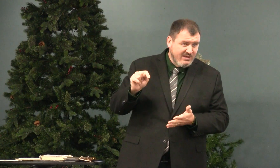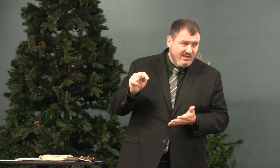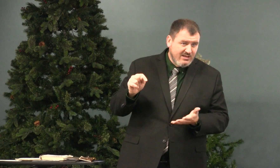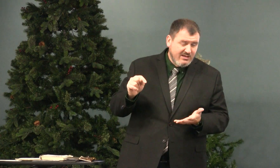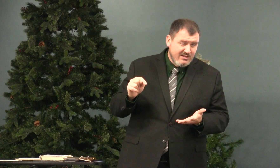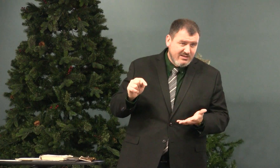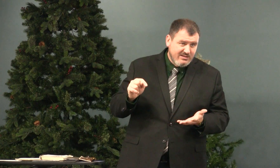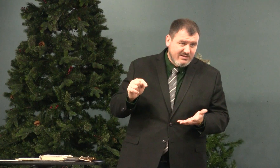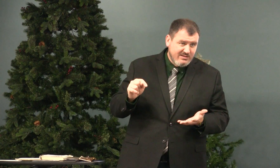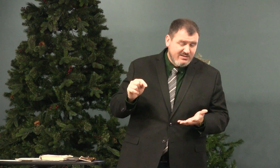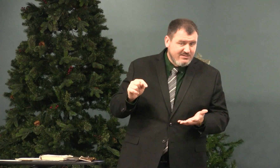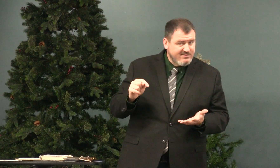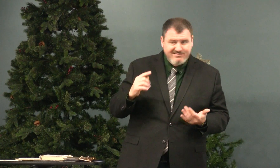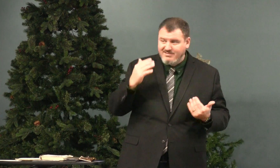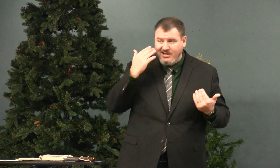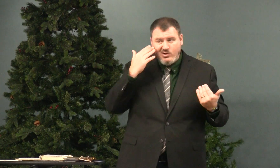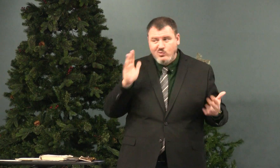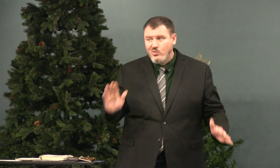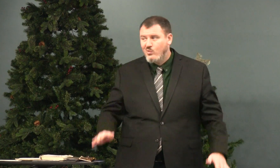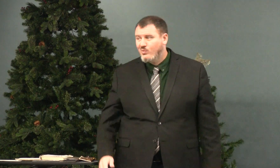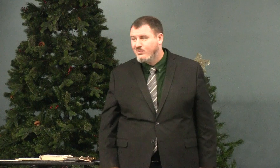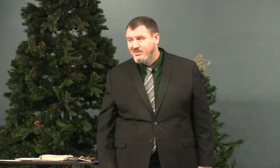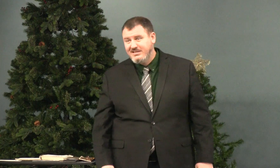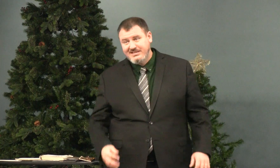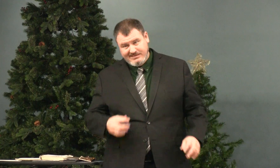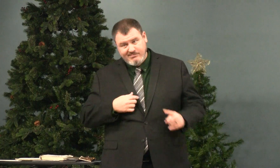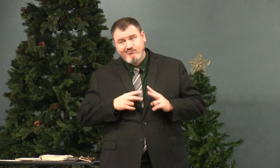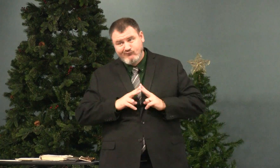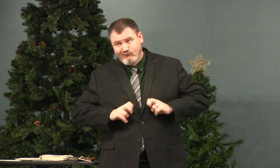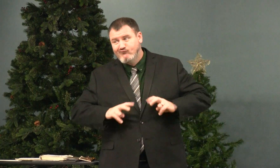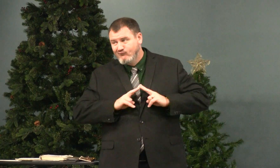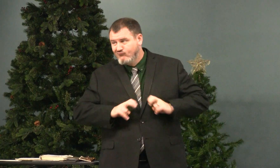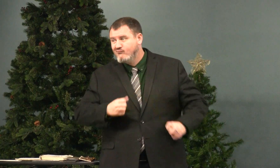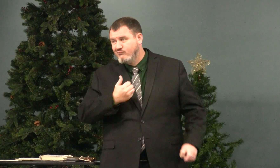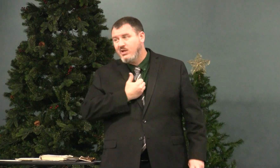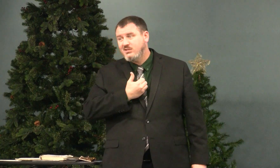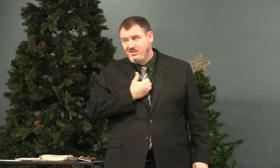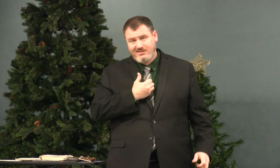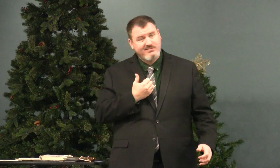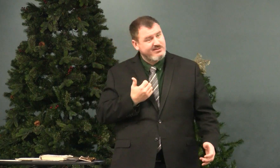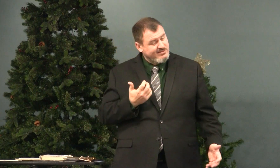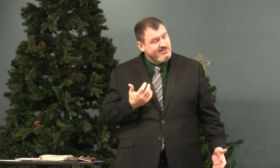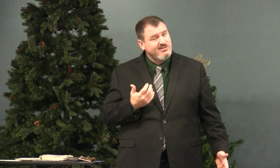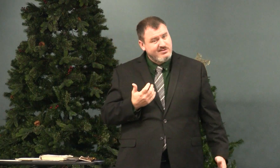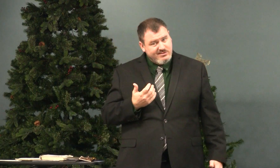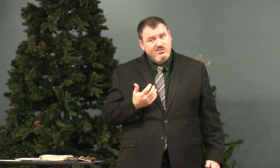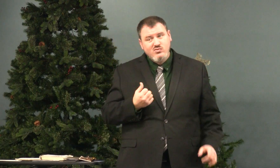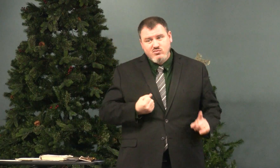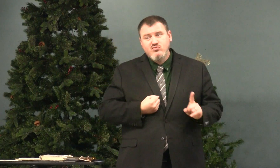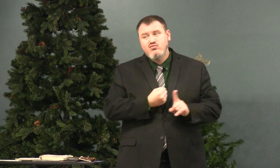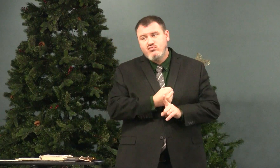Is that coveting? I don't know. but I have to search myself